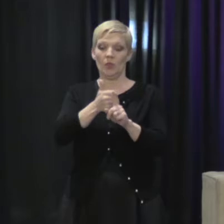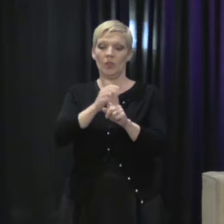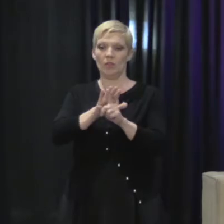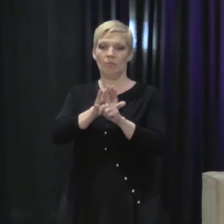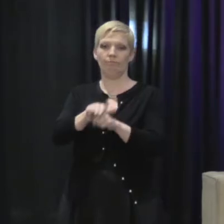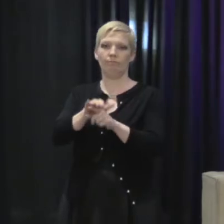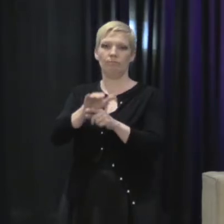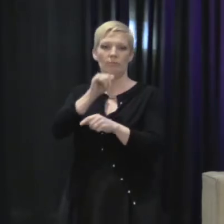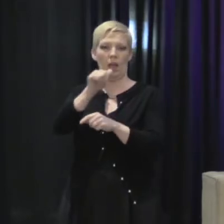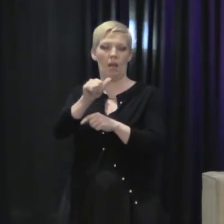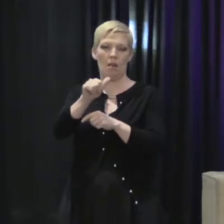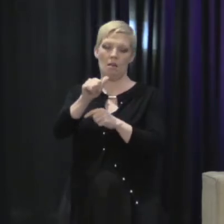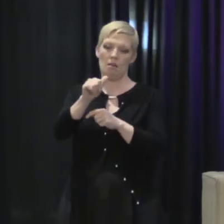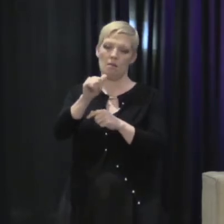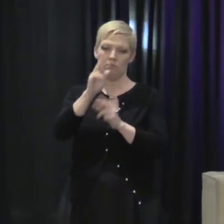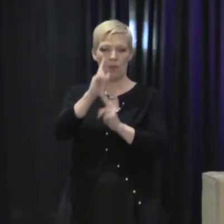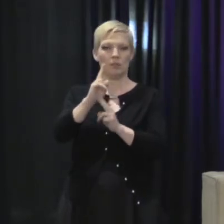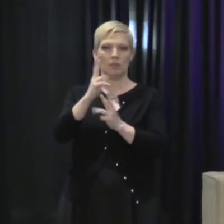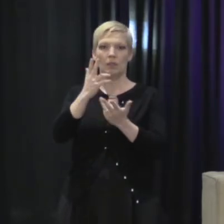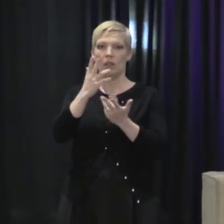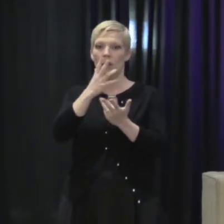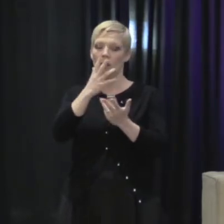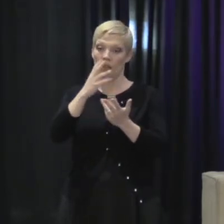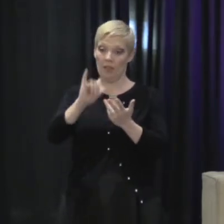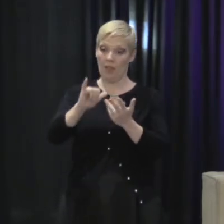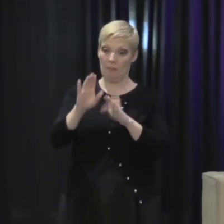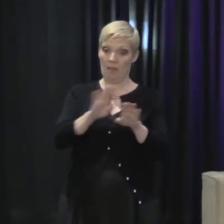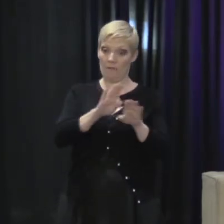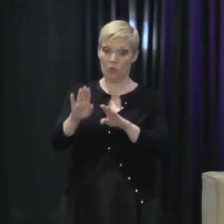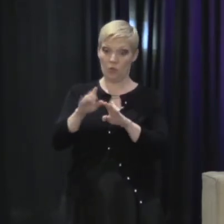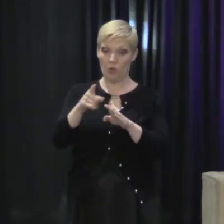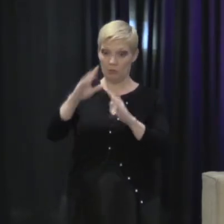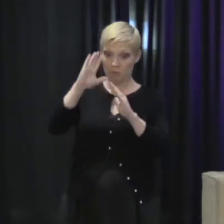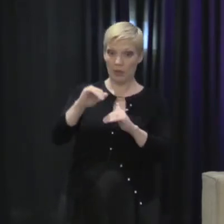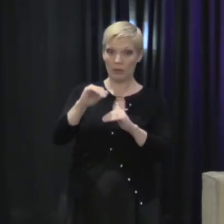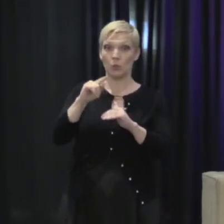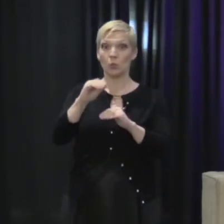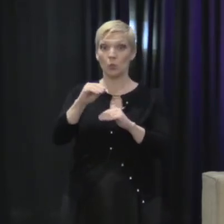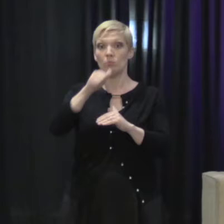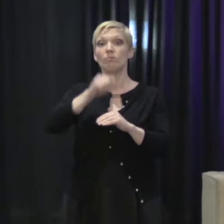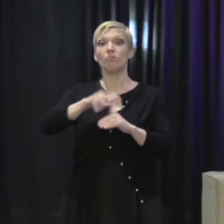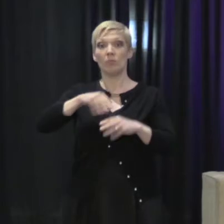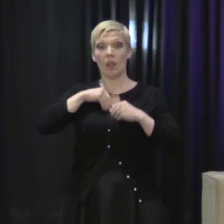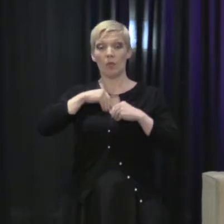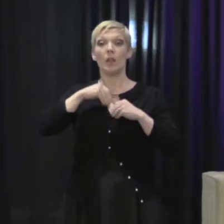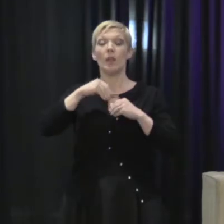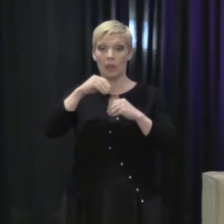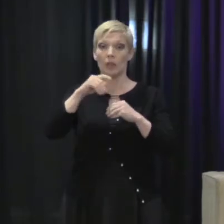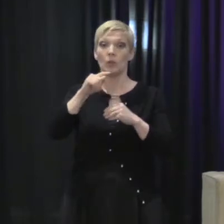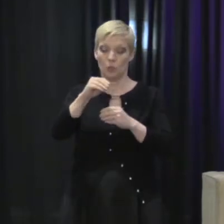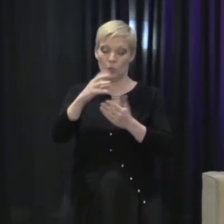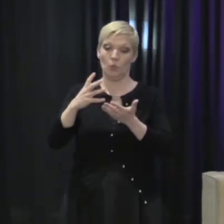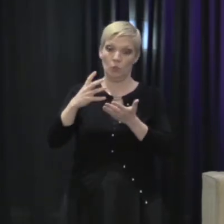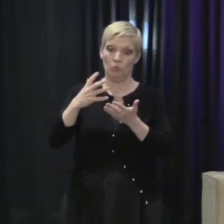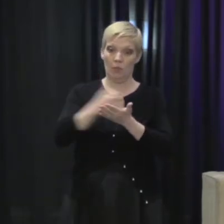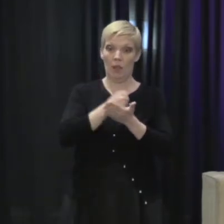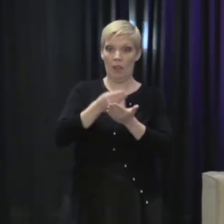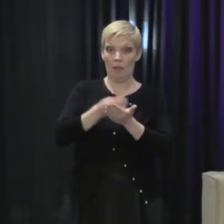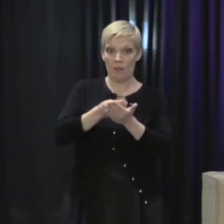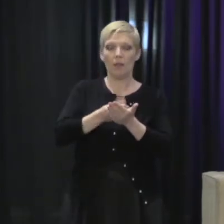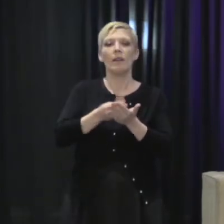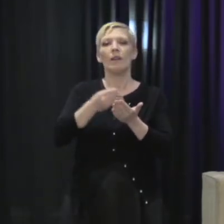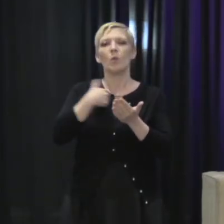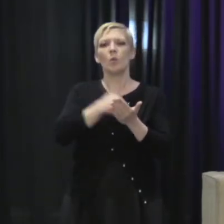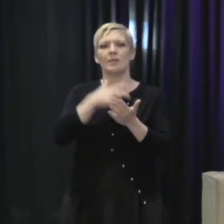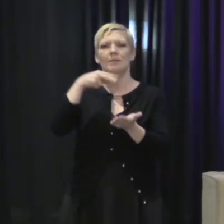behavior that you are expected to tolerate in an order to make a living. We stand with you. We stand you. We